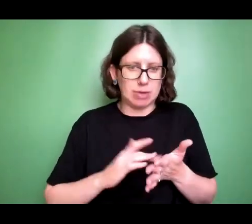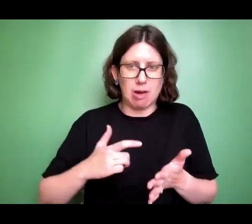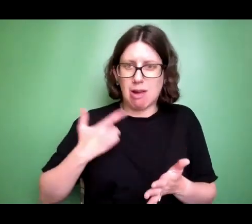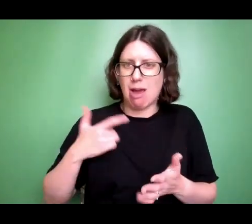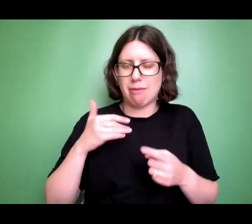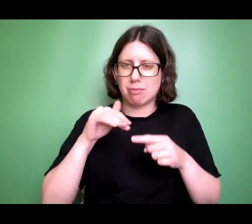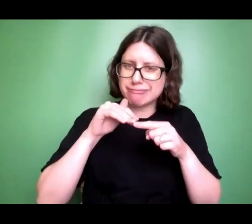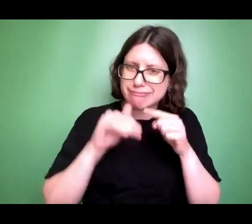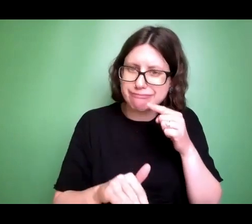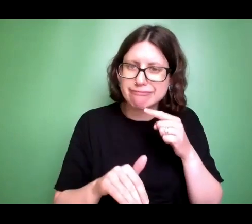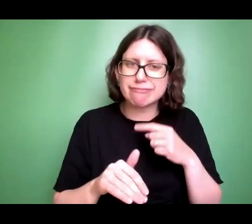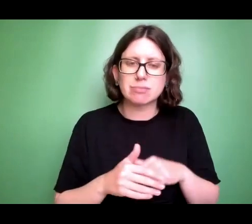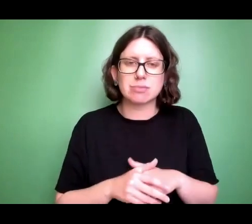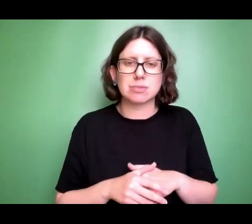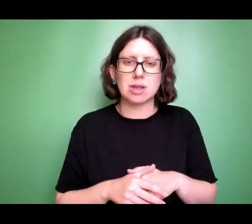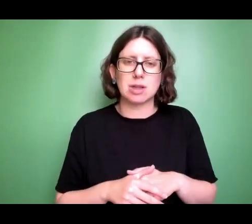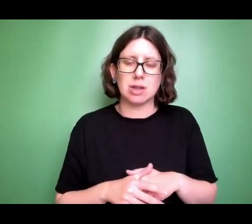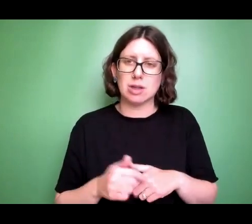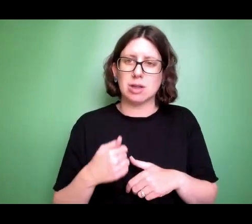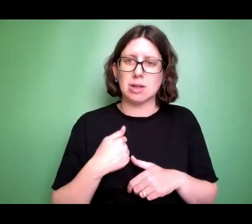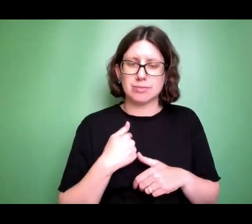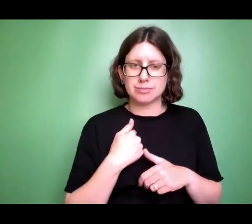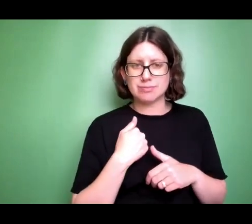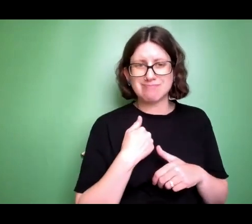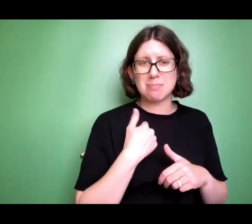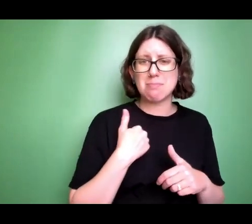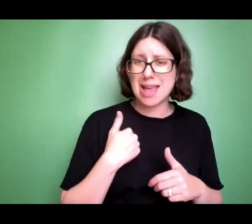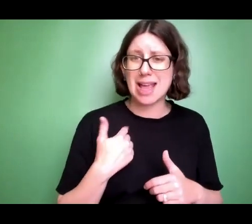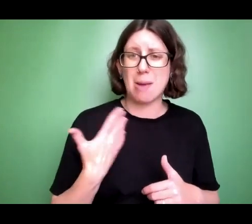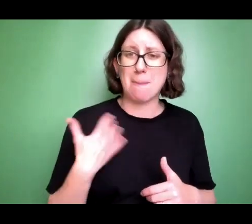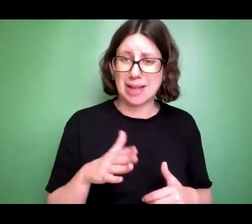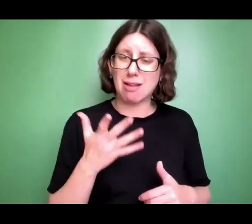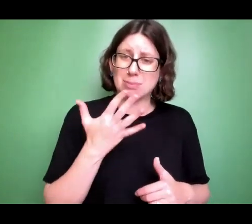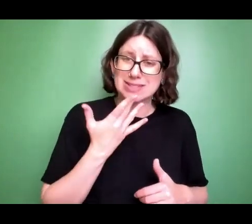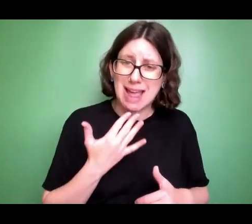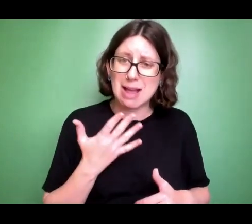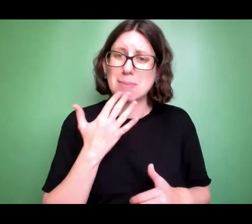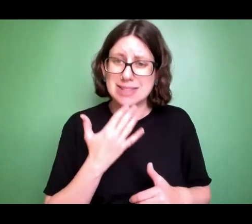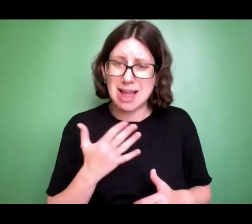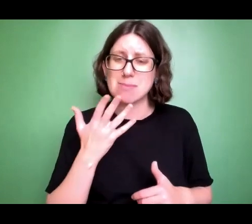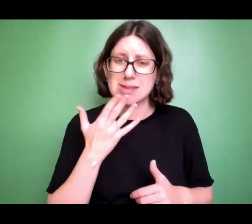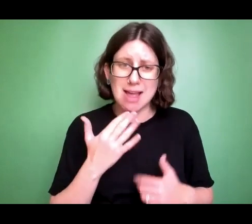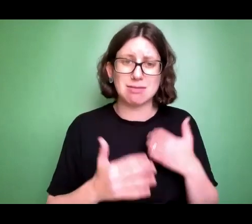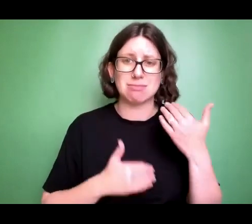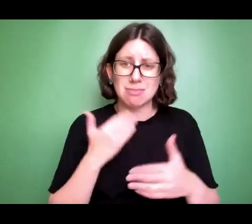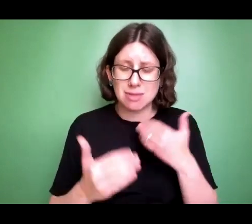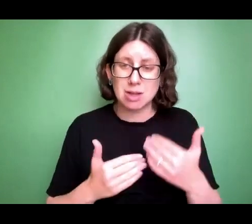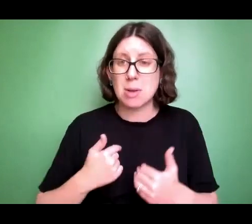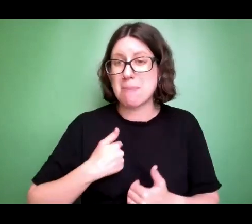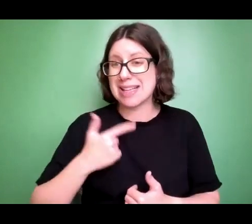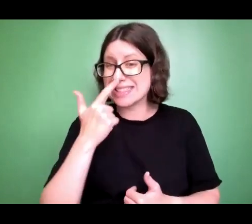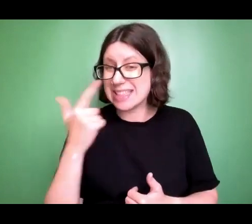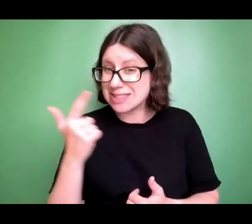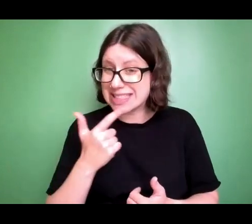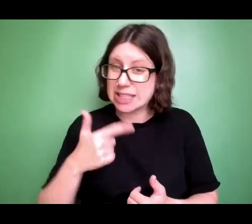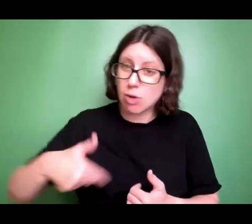And it led me down the road of making so many mistakes. When I was 17, I went to prison. When I was 19, I was in a drug